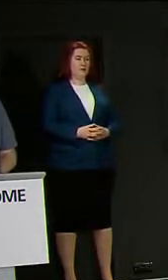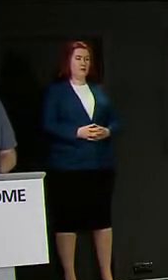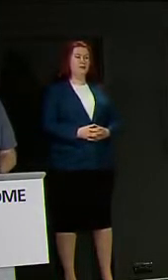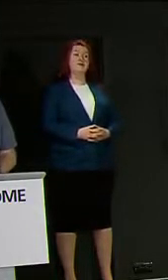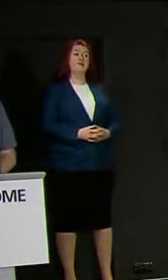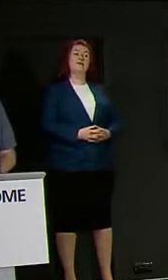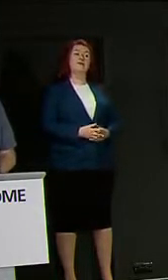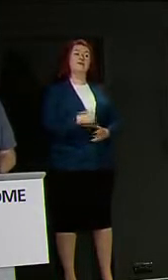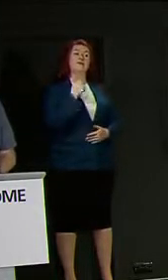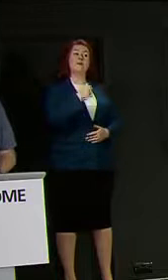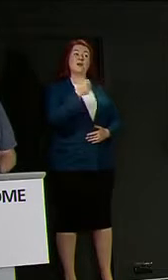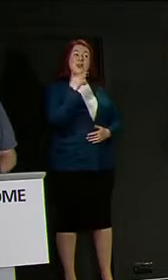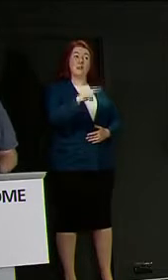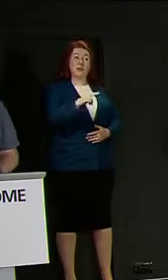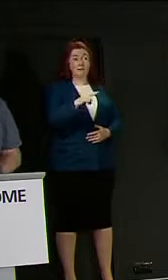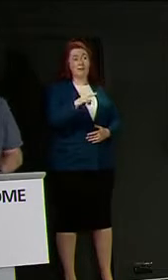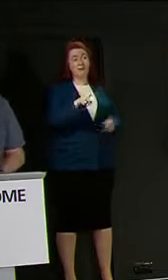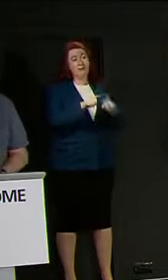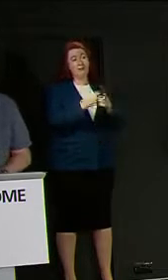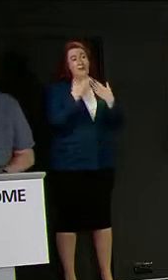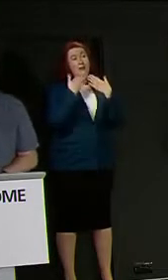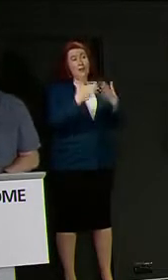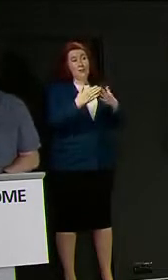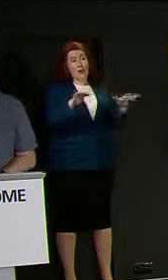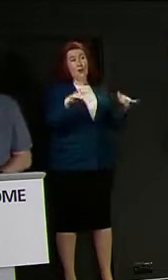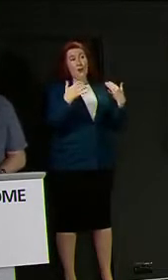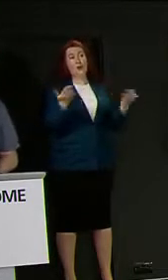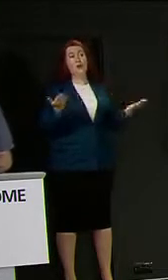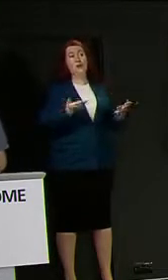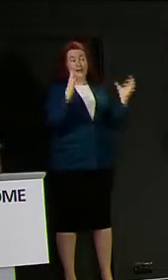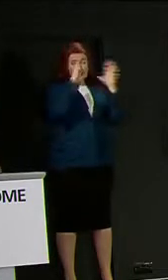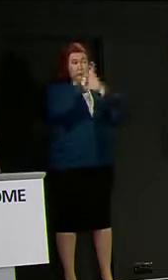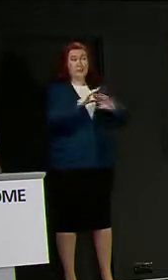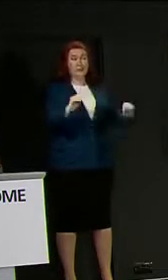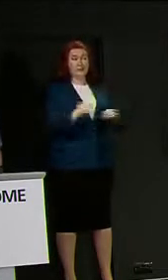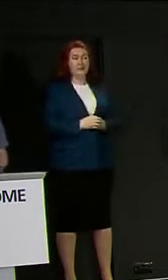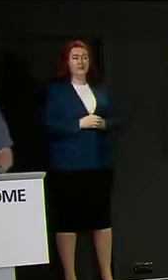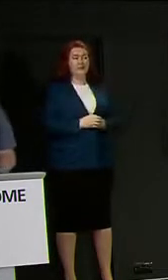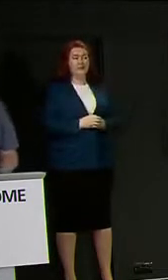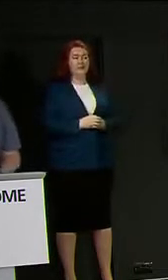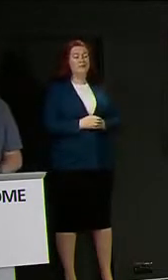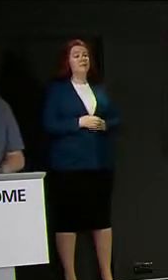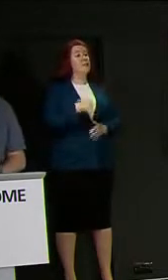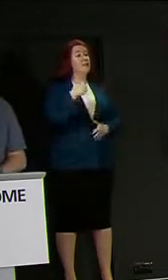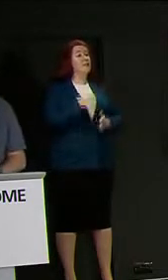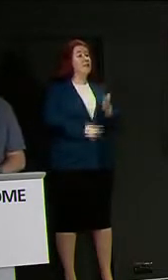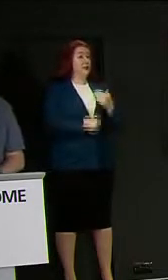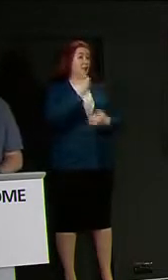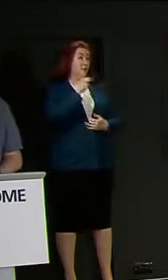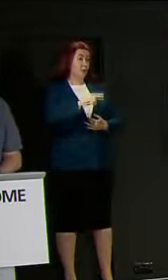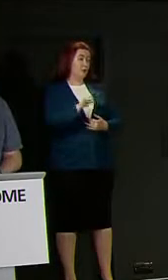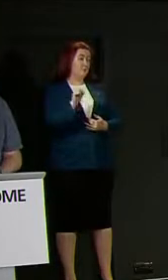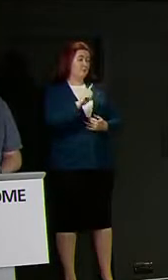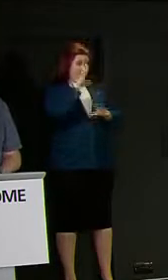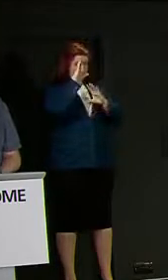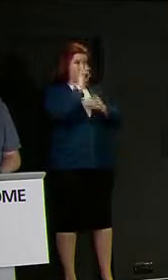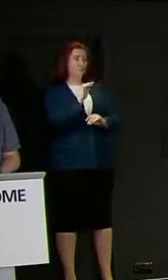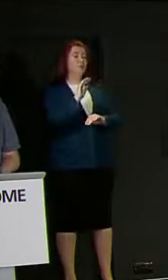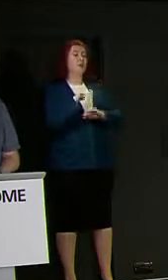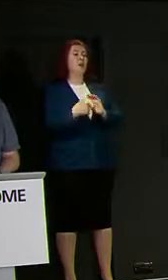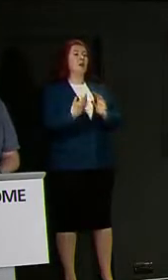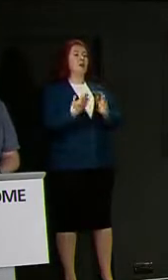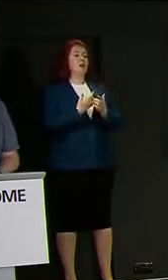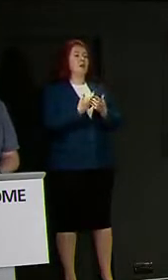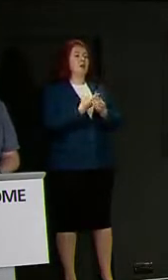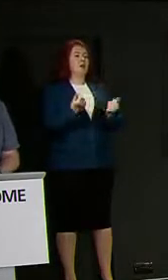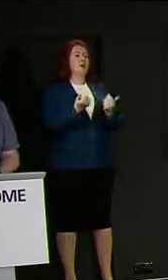Good afternoon and thank you for joining us for today's briefing. I want to start this afternoon by updating you on some of